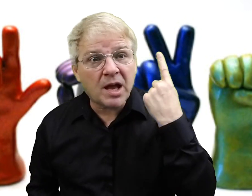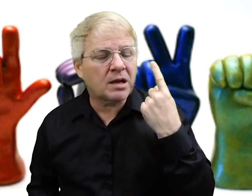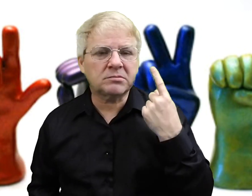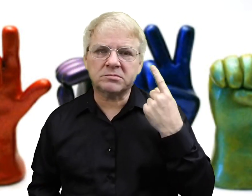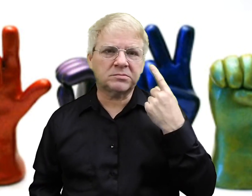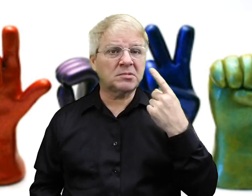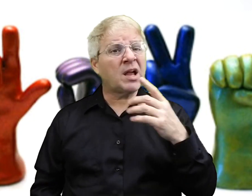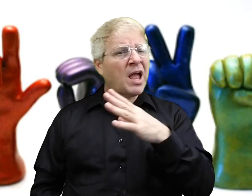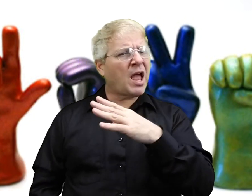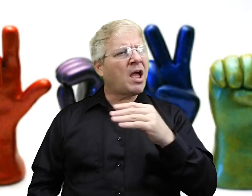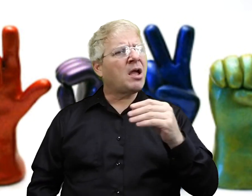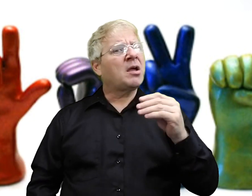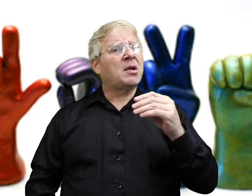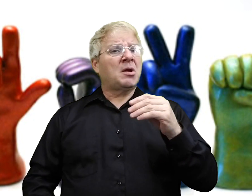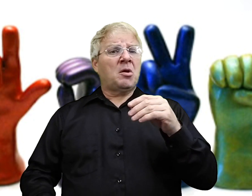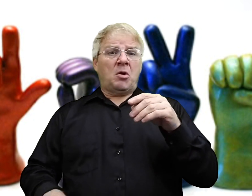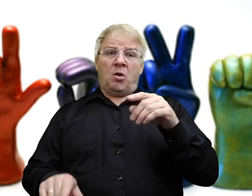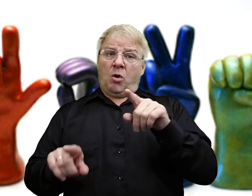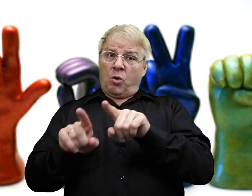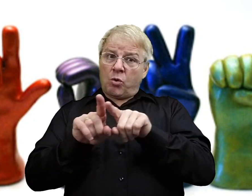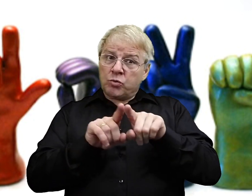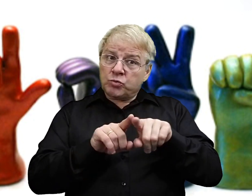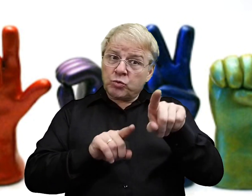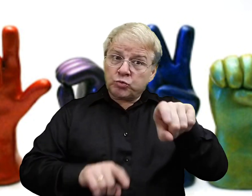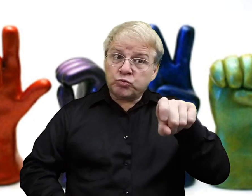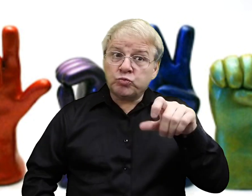expect that they might understand. That's not always a good assumption.